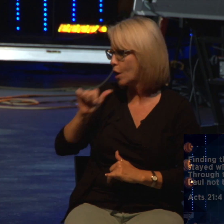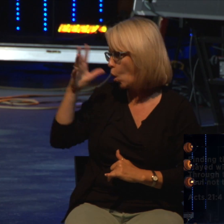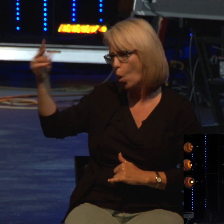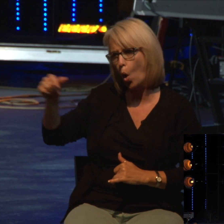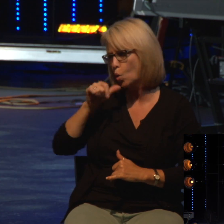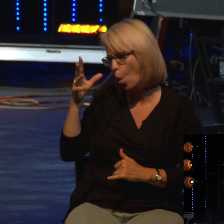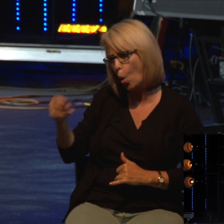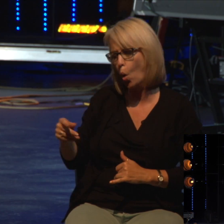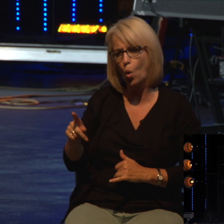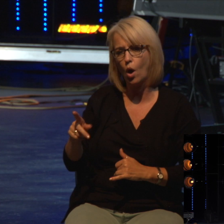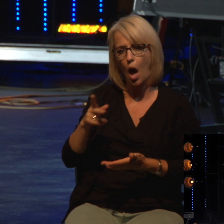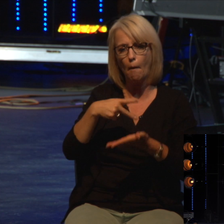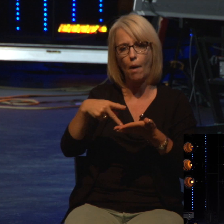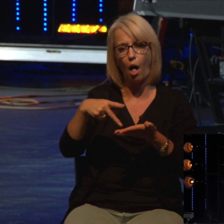we left and continued on our way.